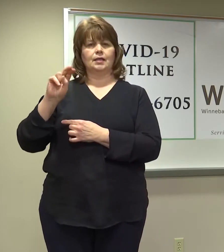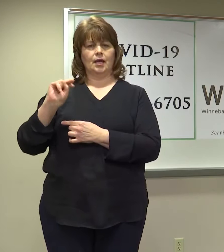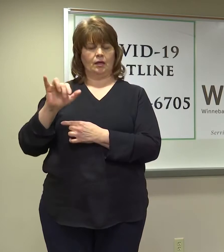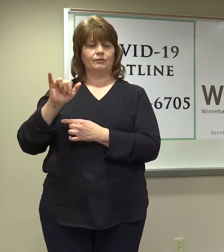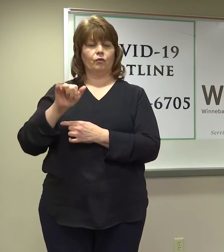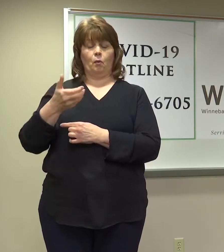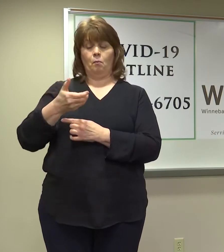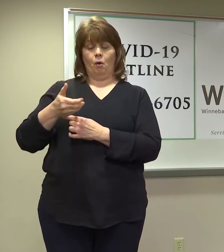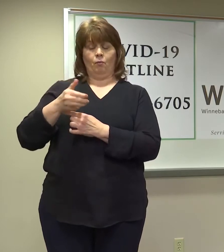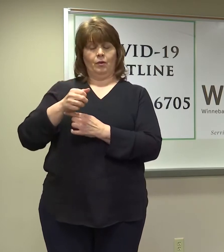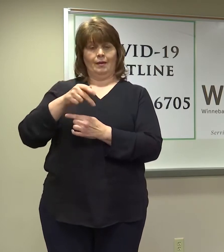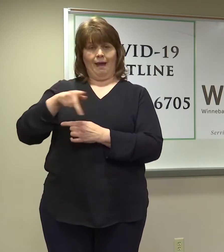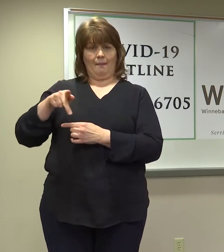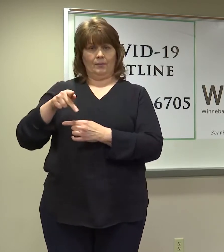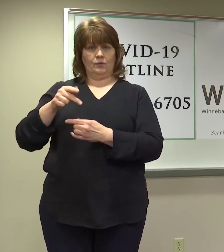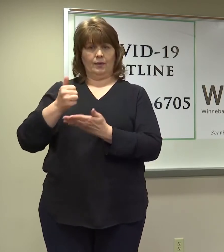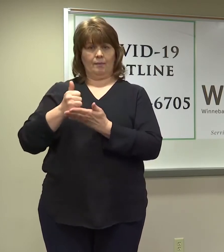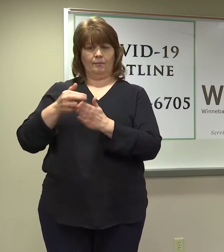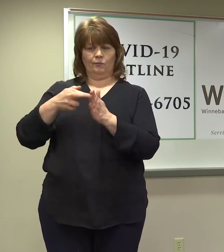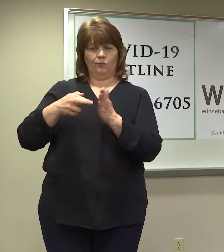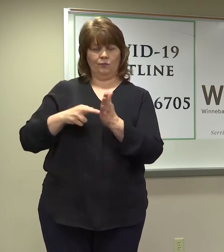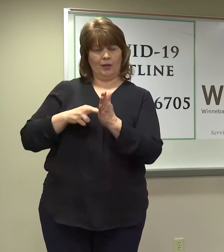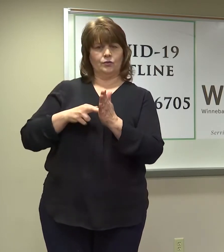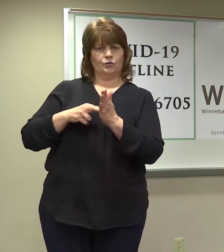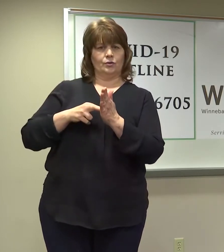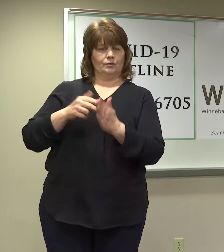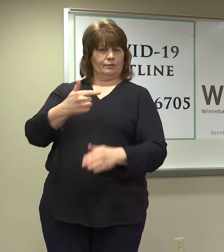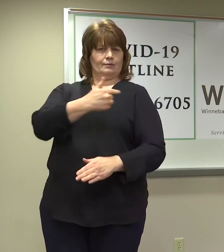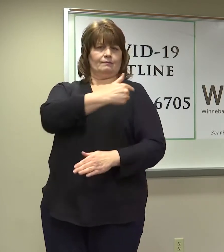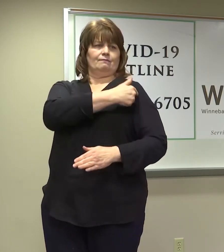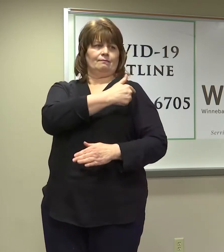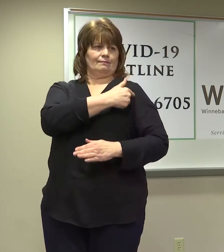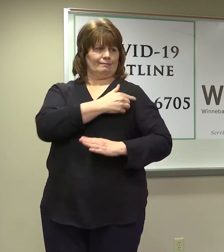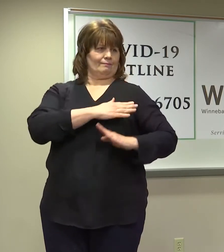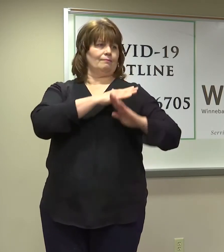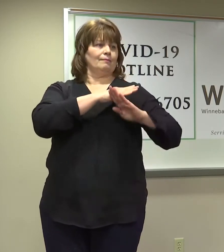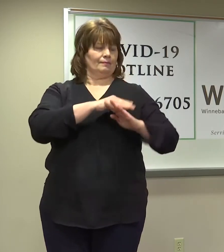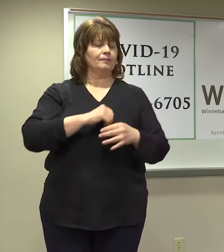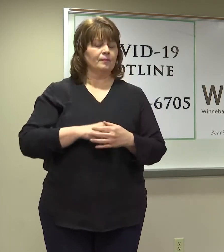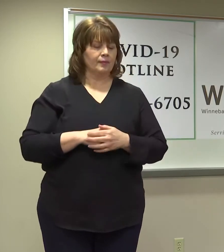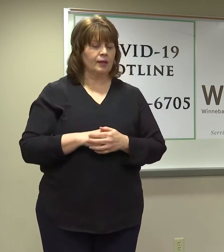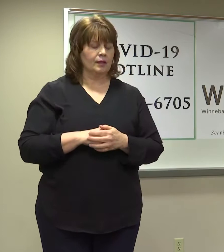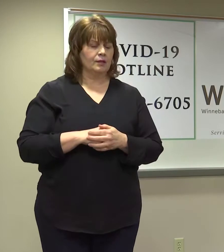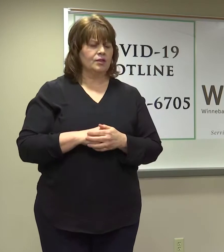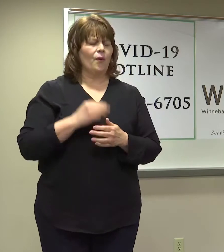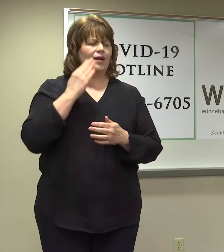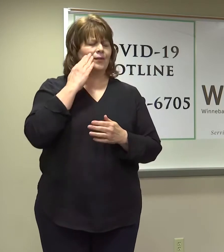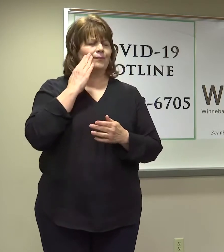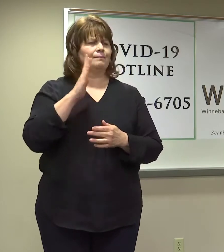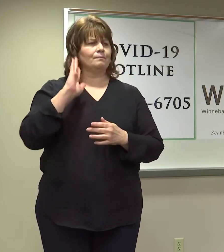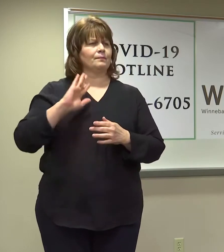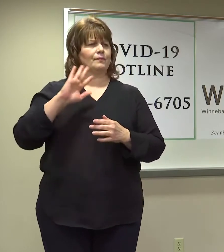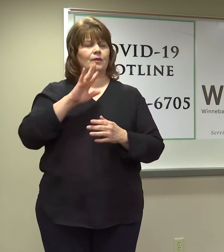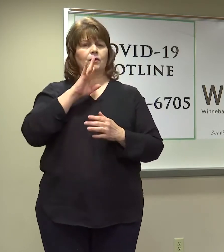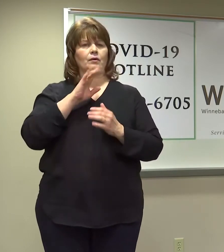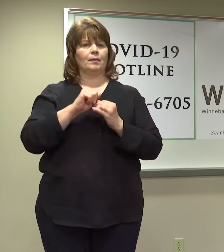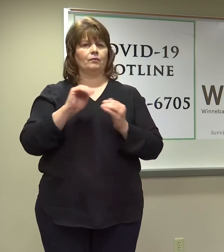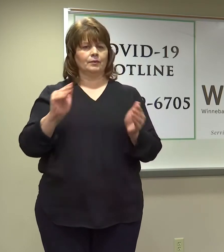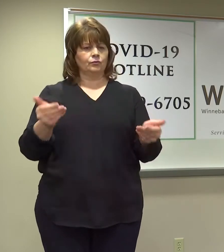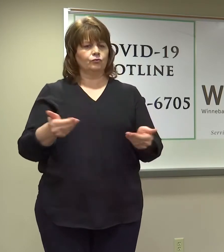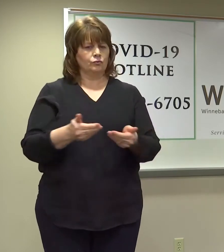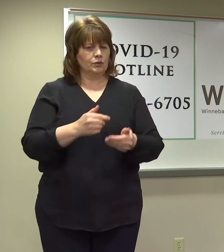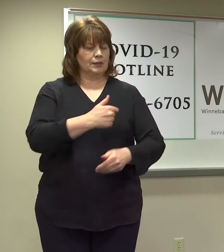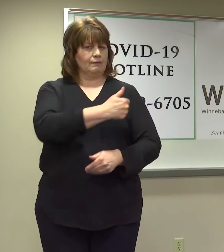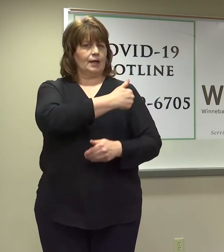We recognized as we moved through this in planning for vaccination, we talked about this when we started to introduce the vaccine, that from a